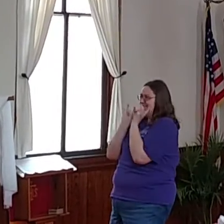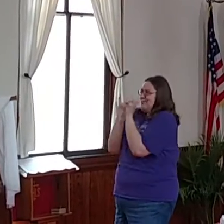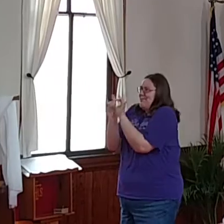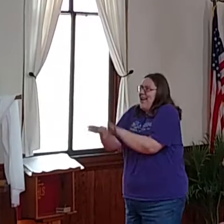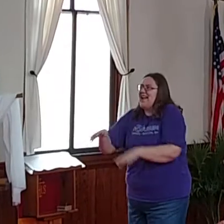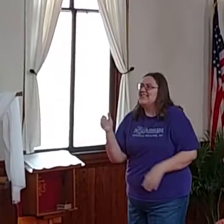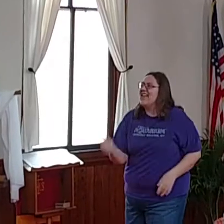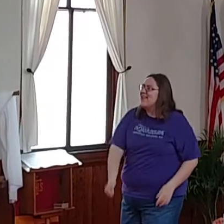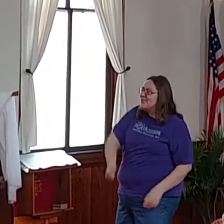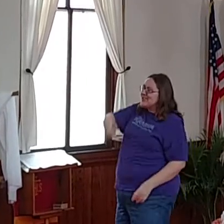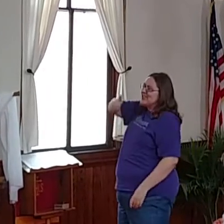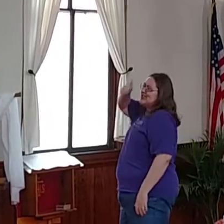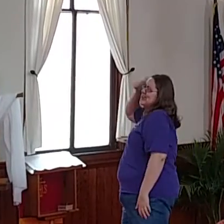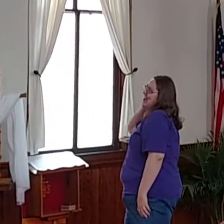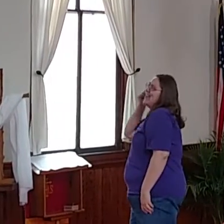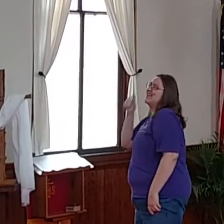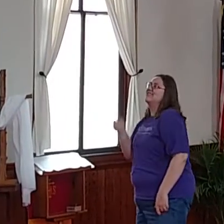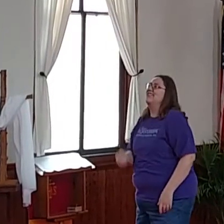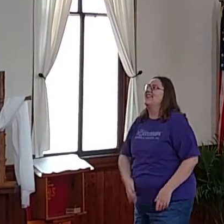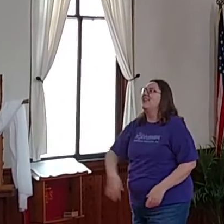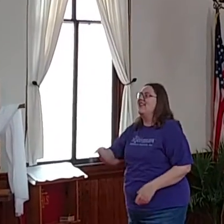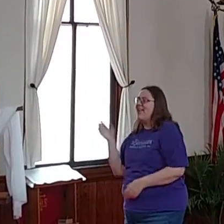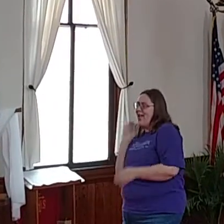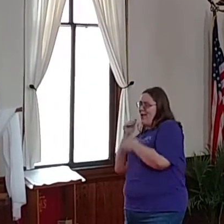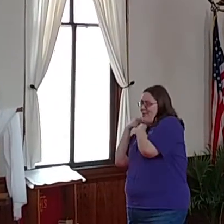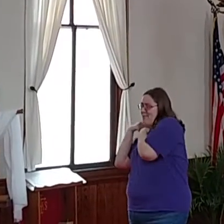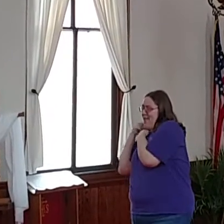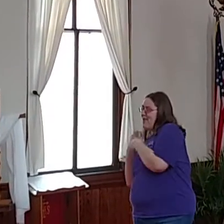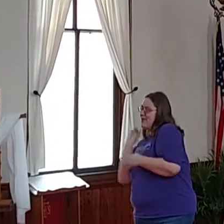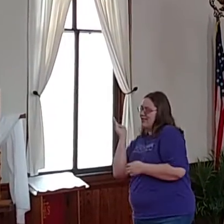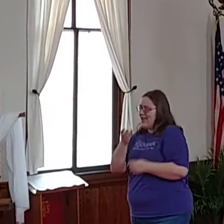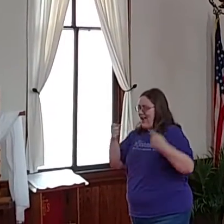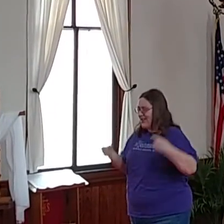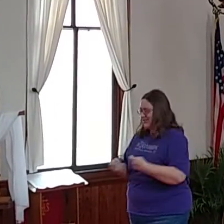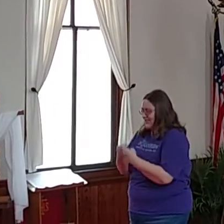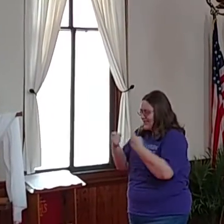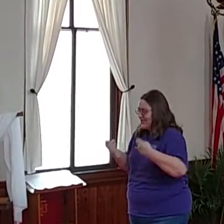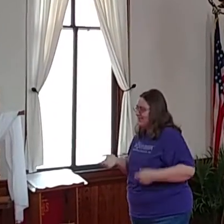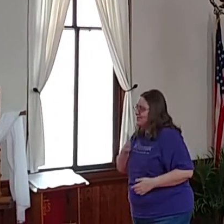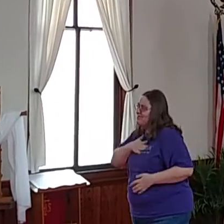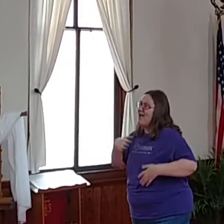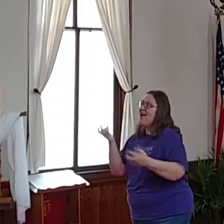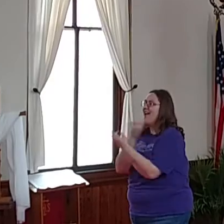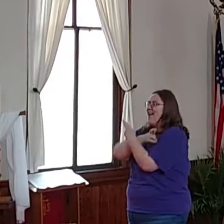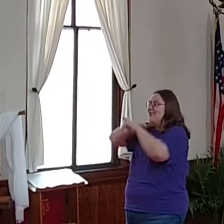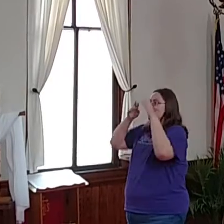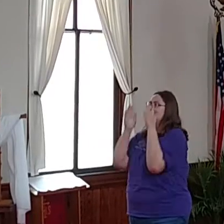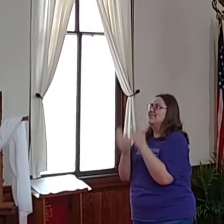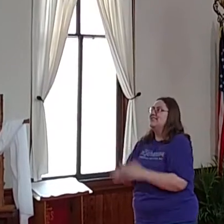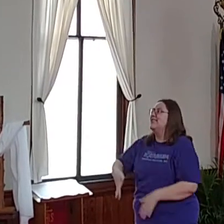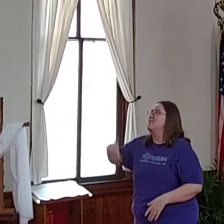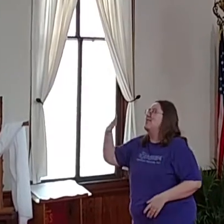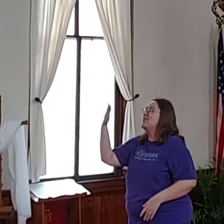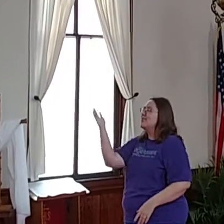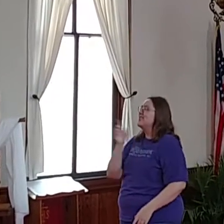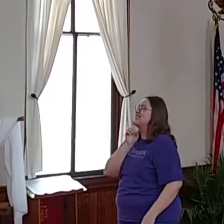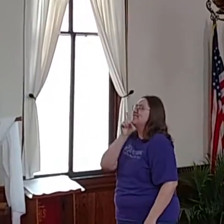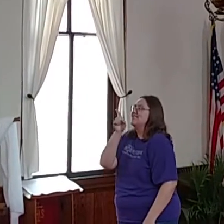despised and rejected, bearing our sins on a free neighbor his